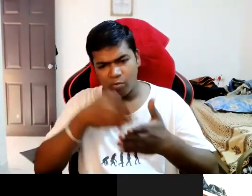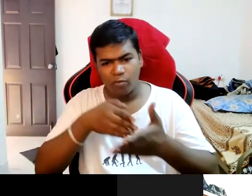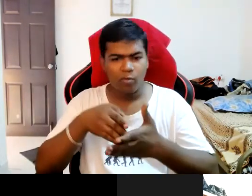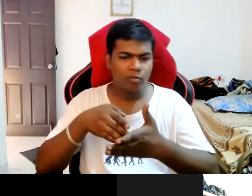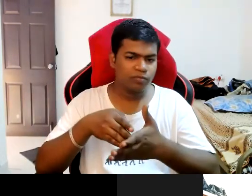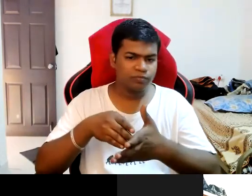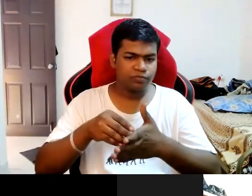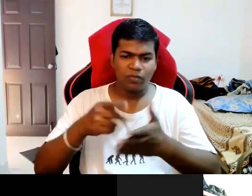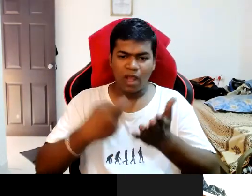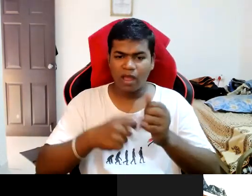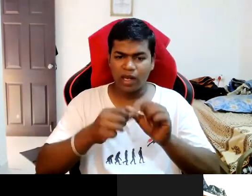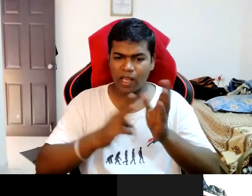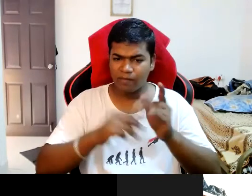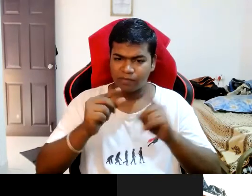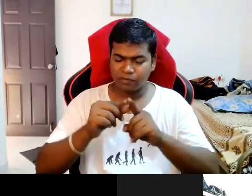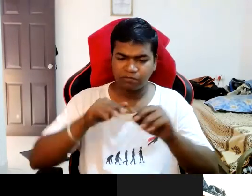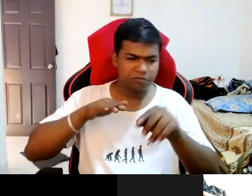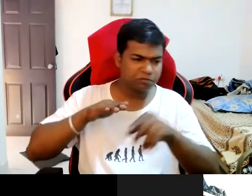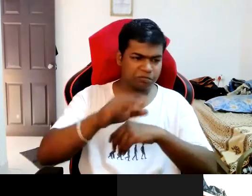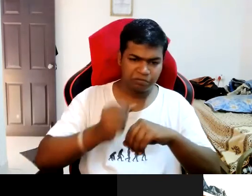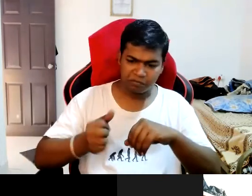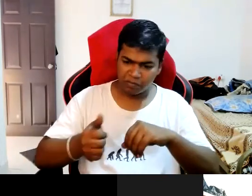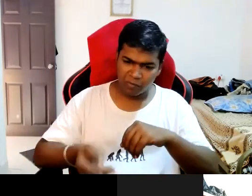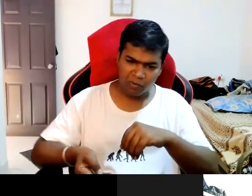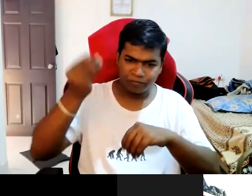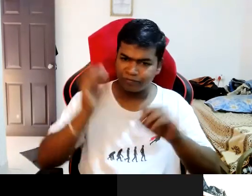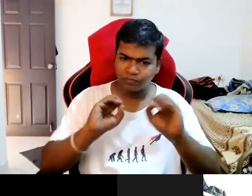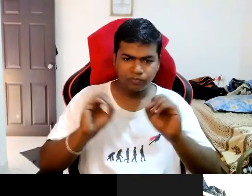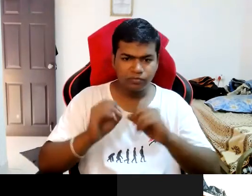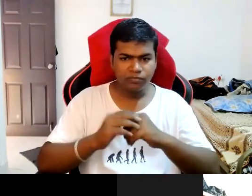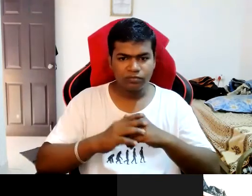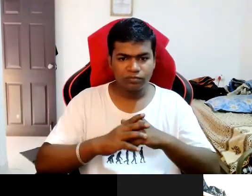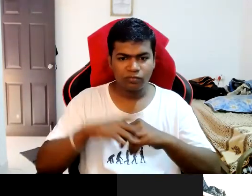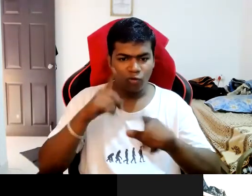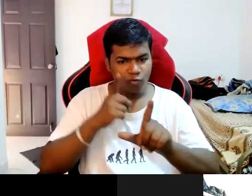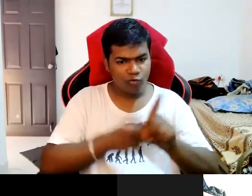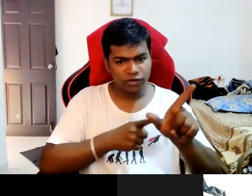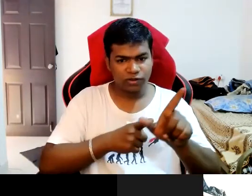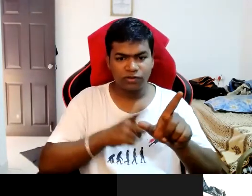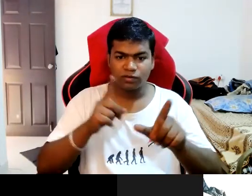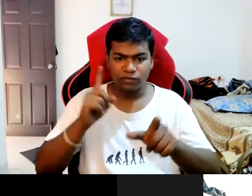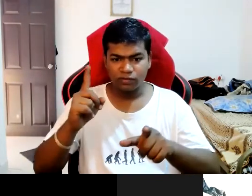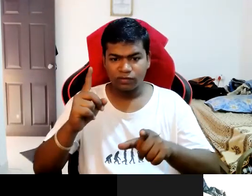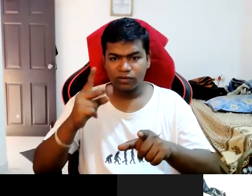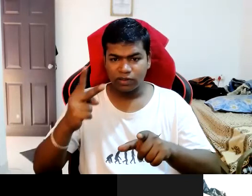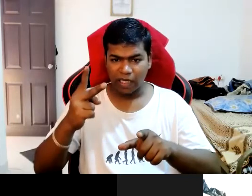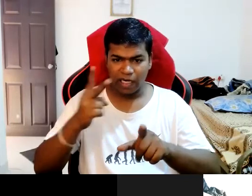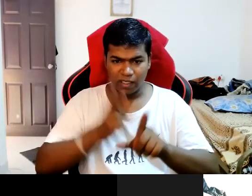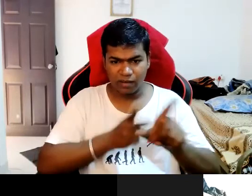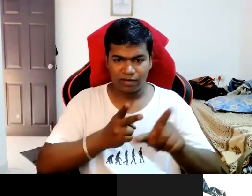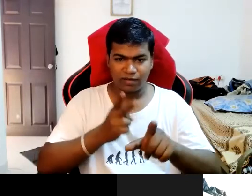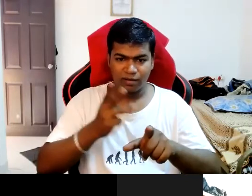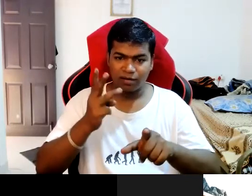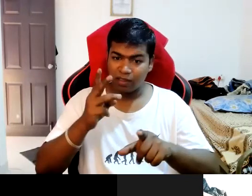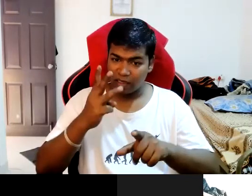no ramp no lift anything and for the first year first floor second year second floor third year